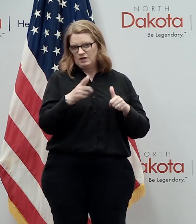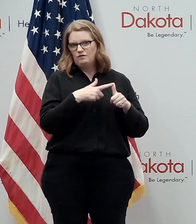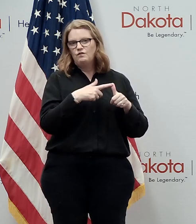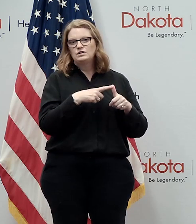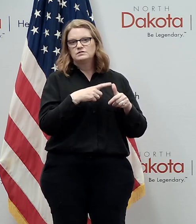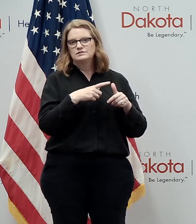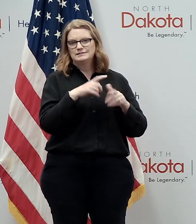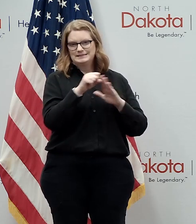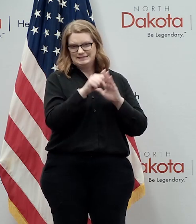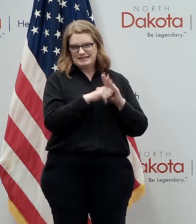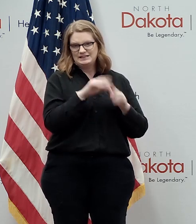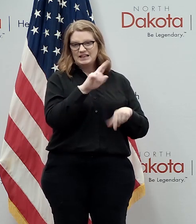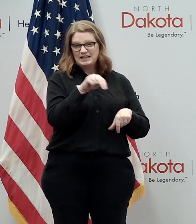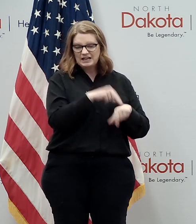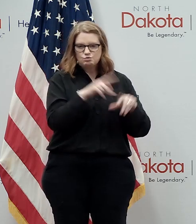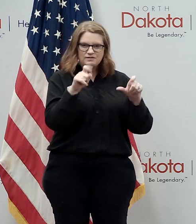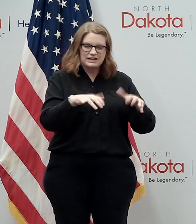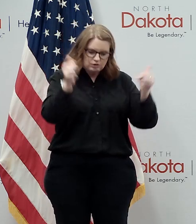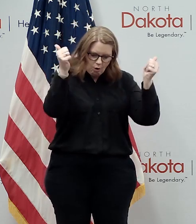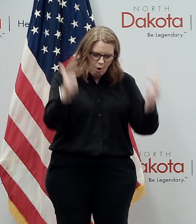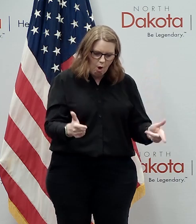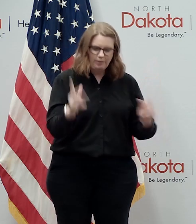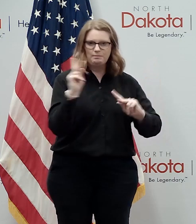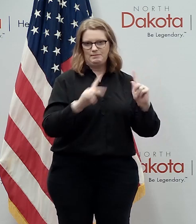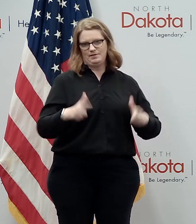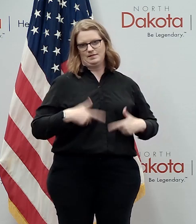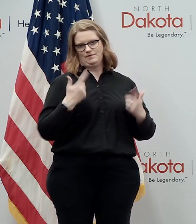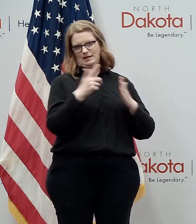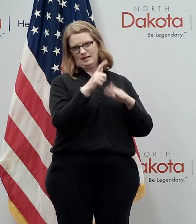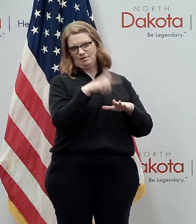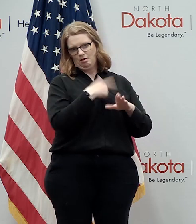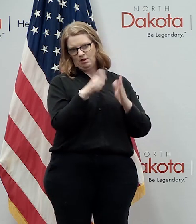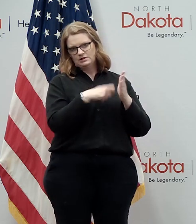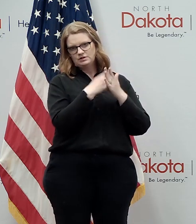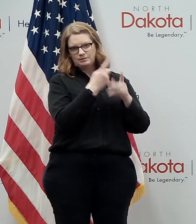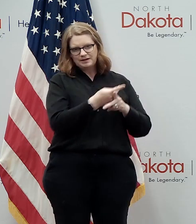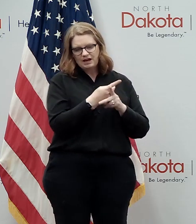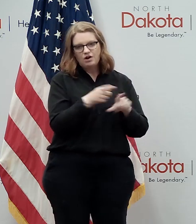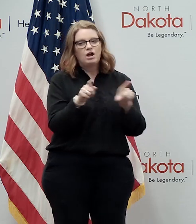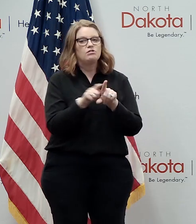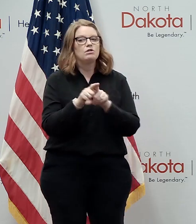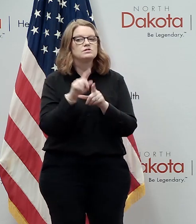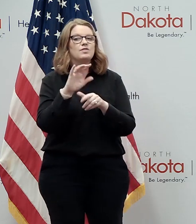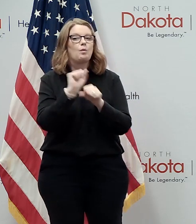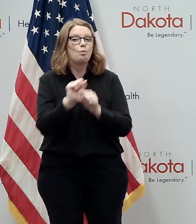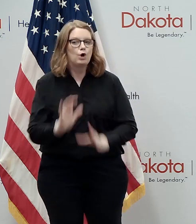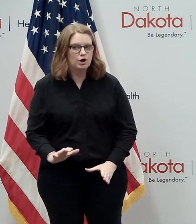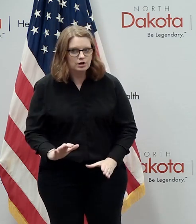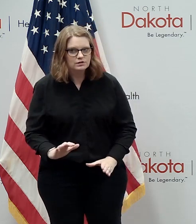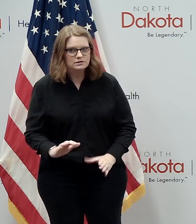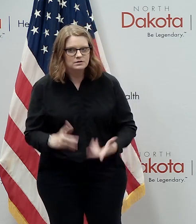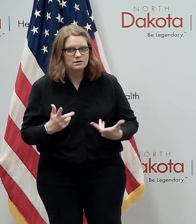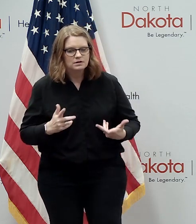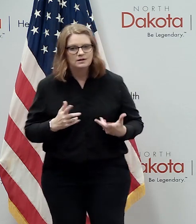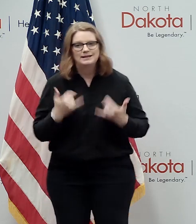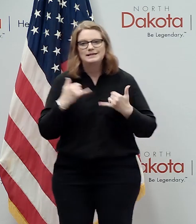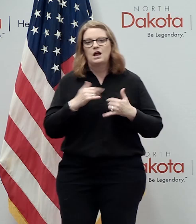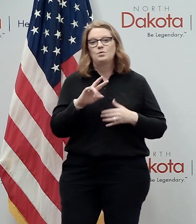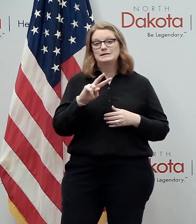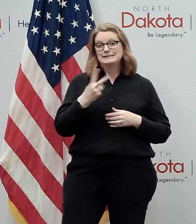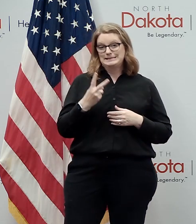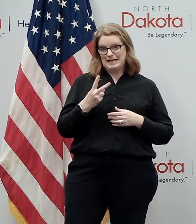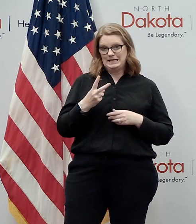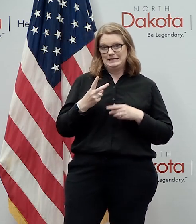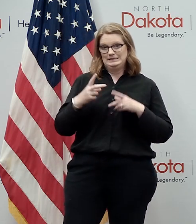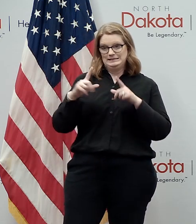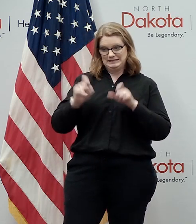test every resident in long-term care we've tested all the health care workers in long-term care we're working our way back around for a second wave of